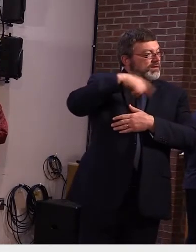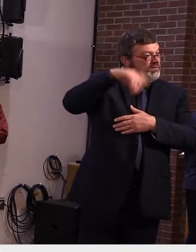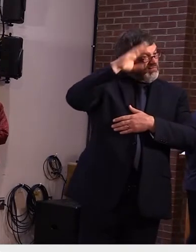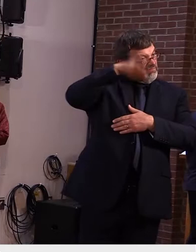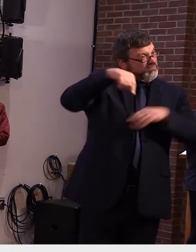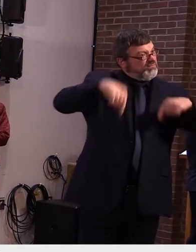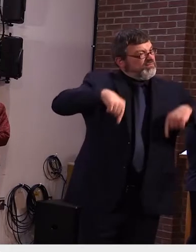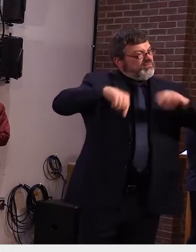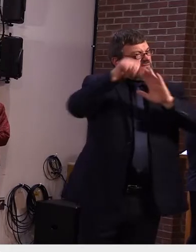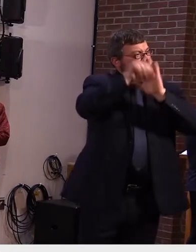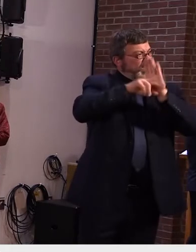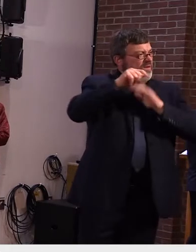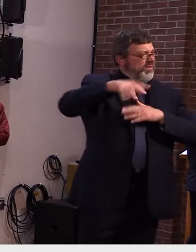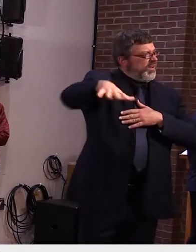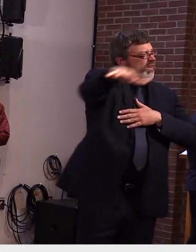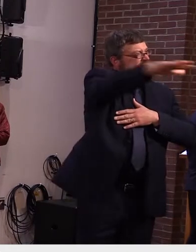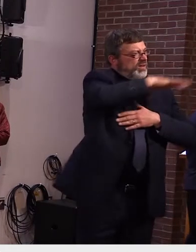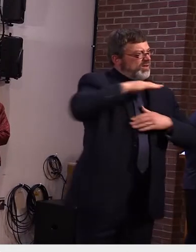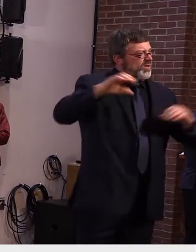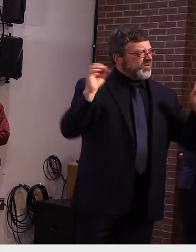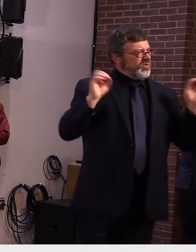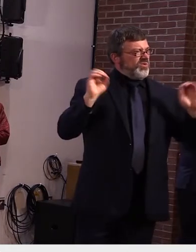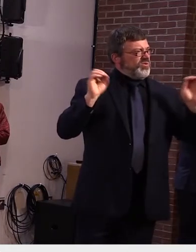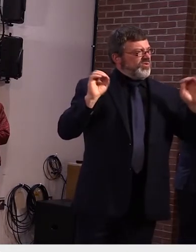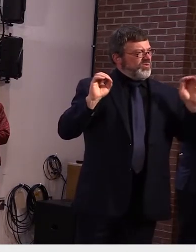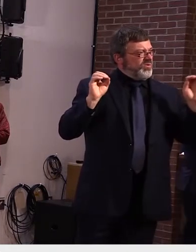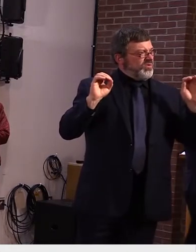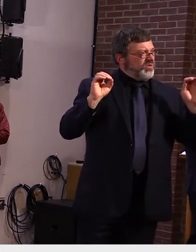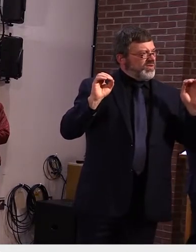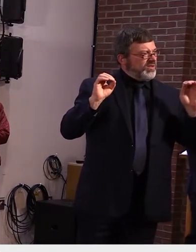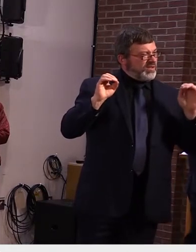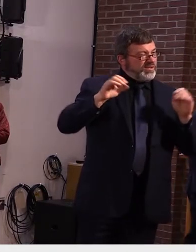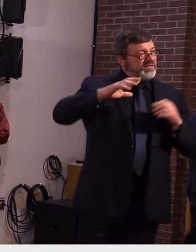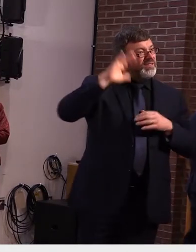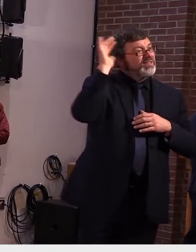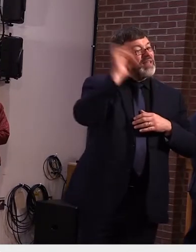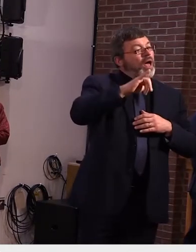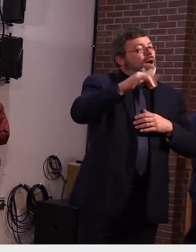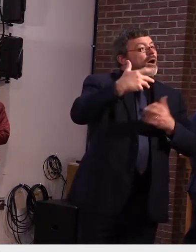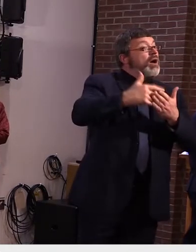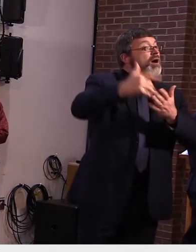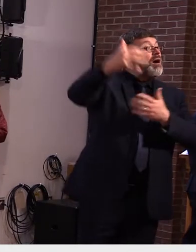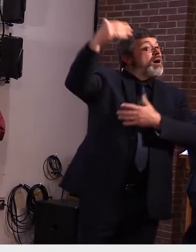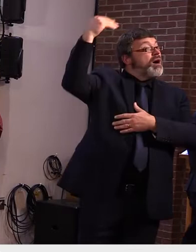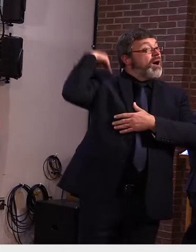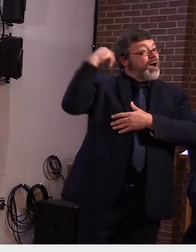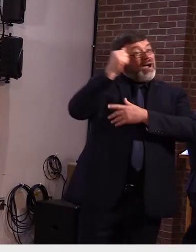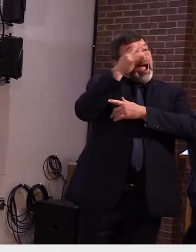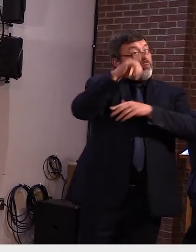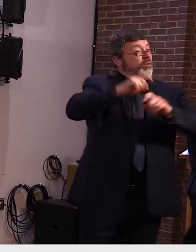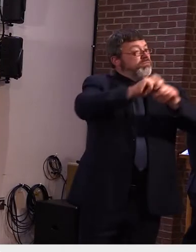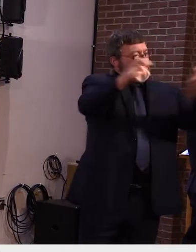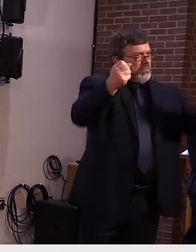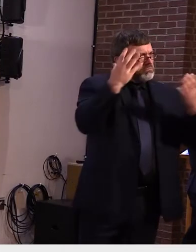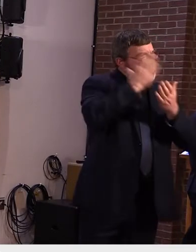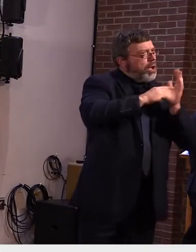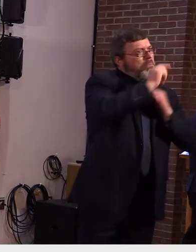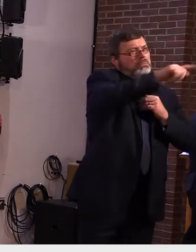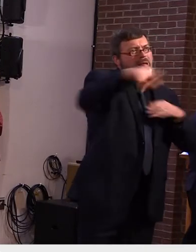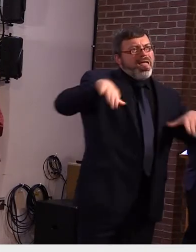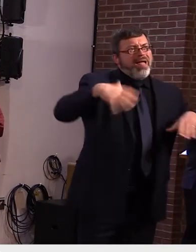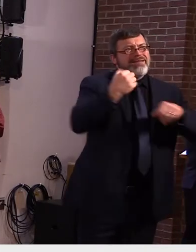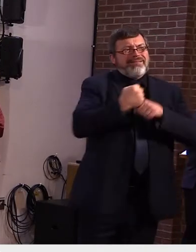how many vermontas are still waiting for those 1200 check which you know started way back in april or something like that federal government